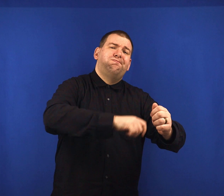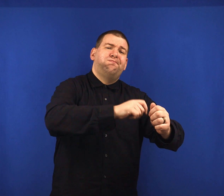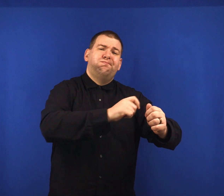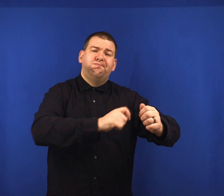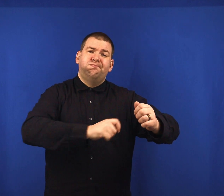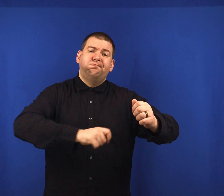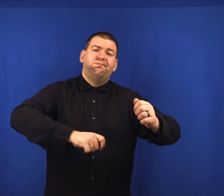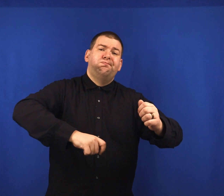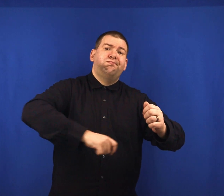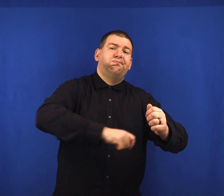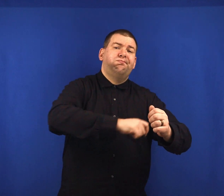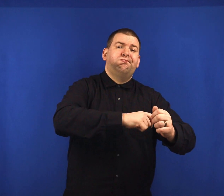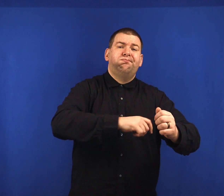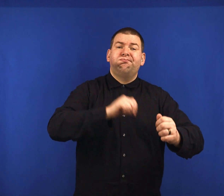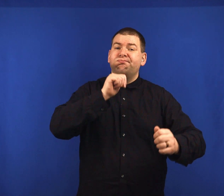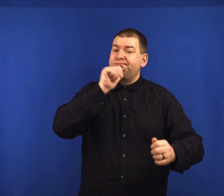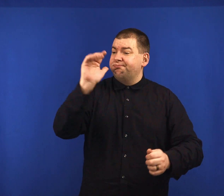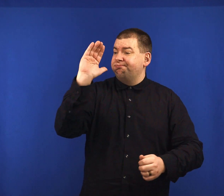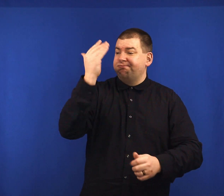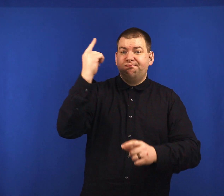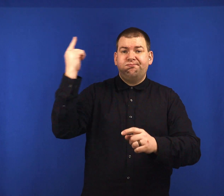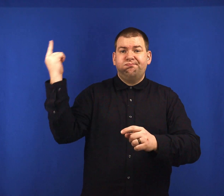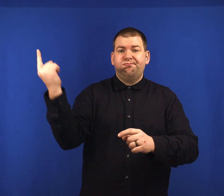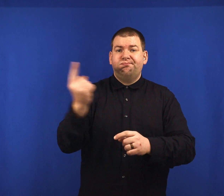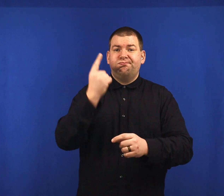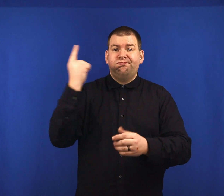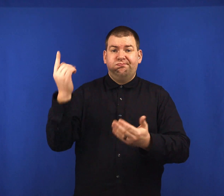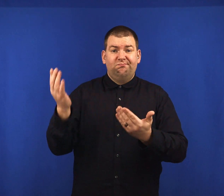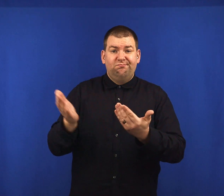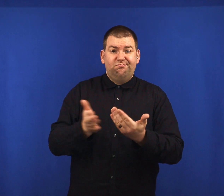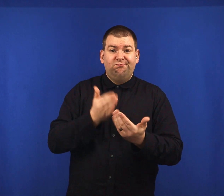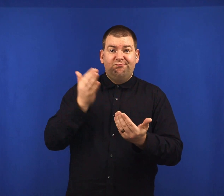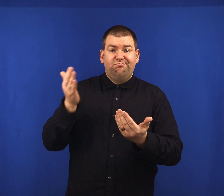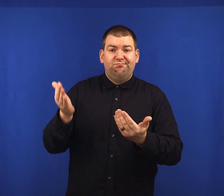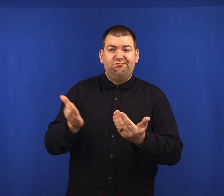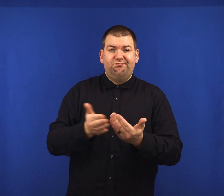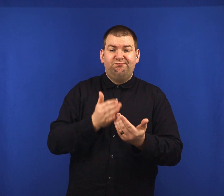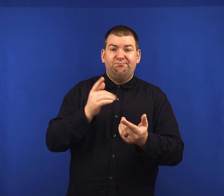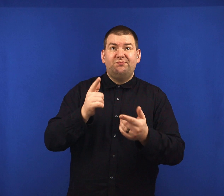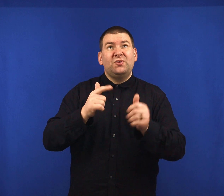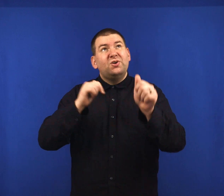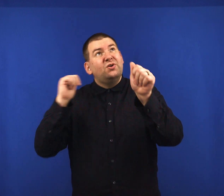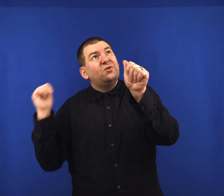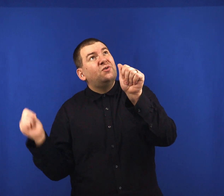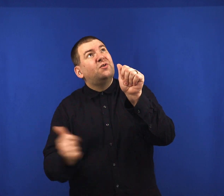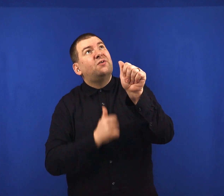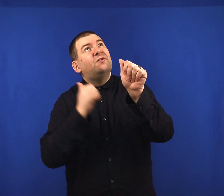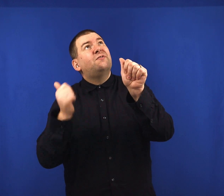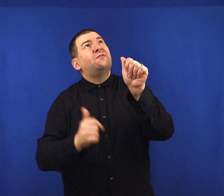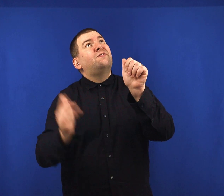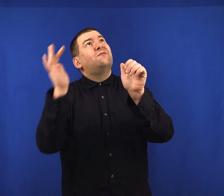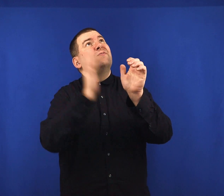Now it's not always easy to follow